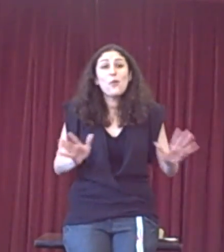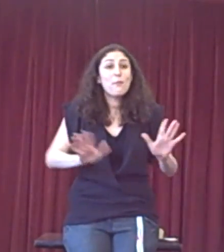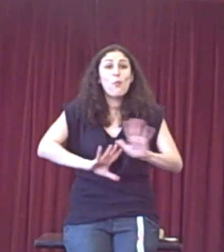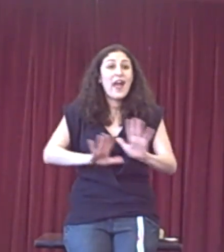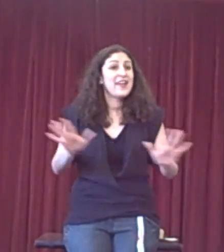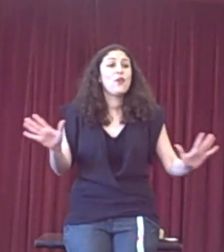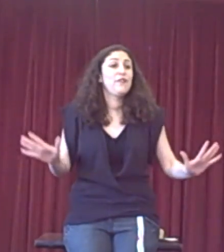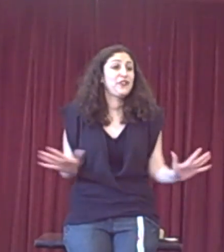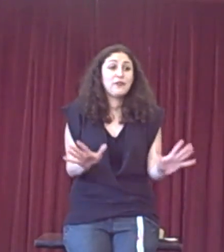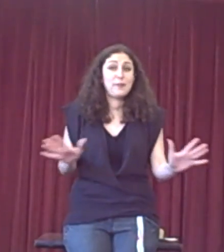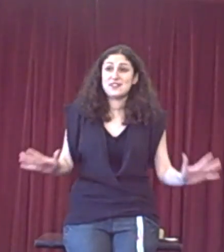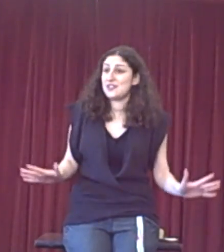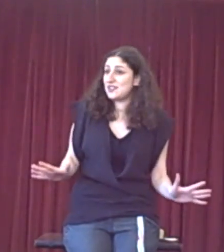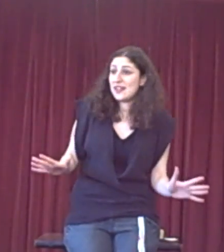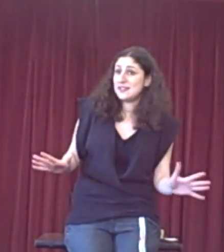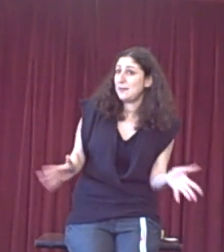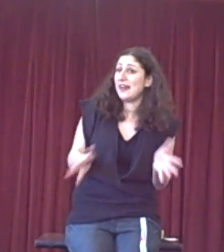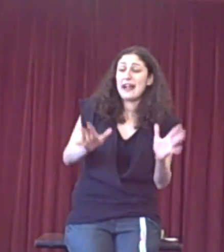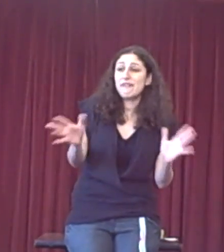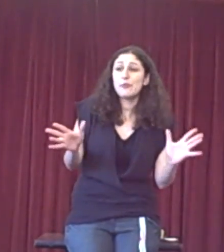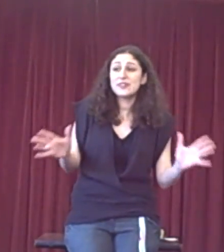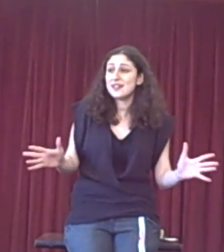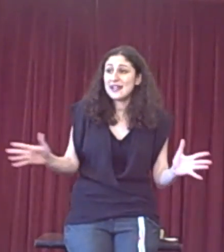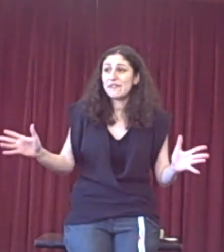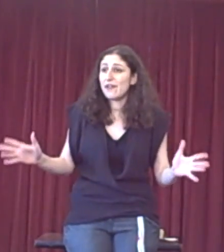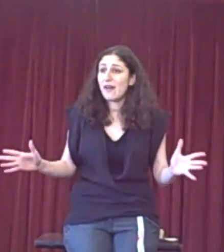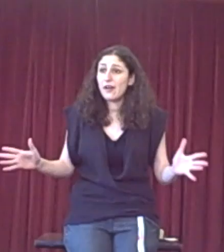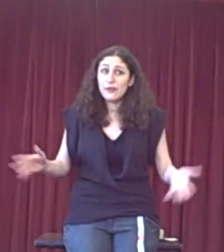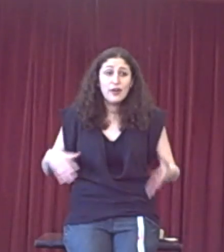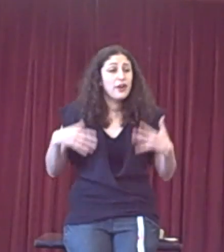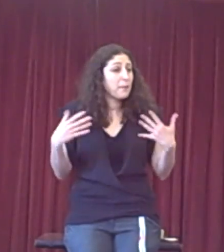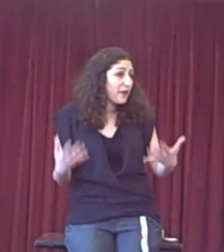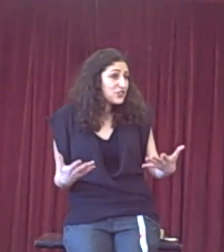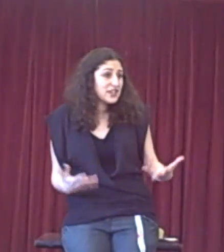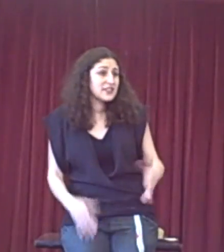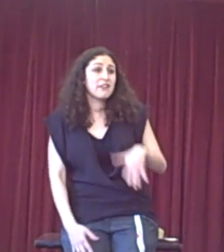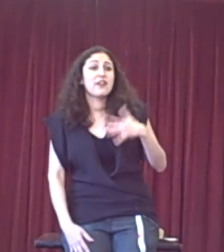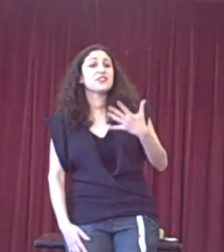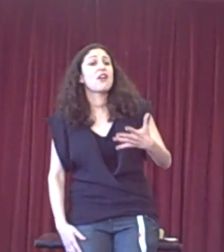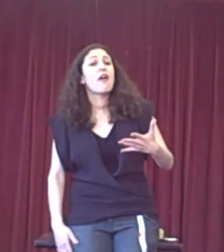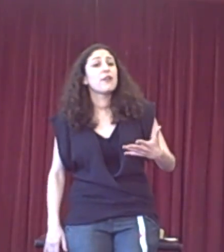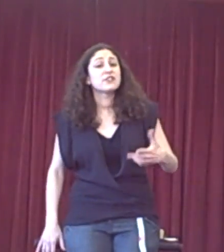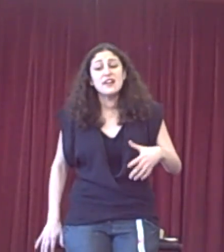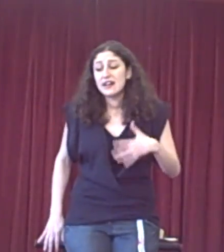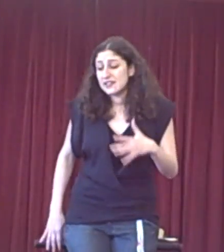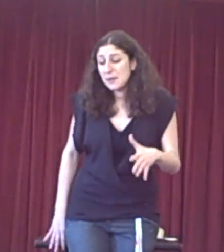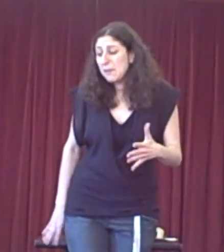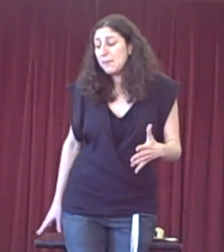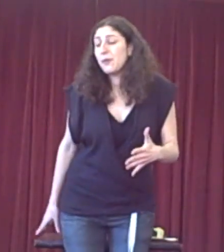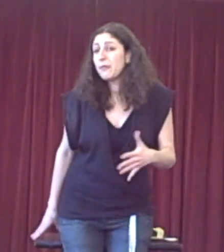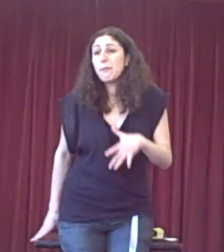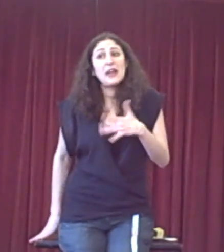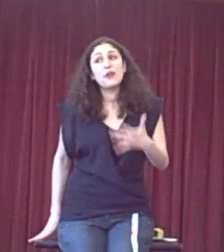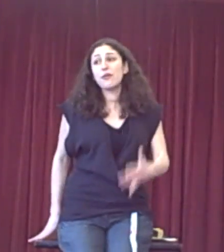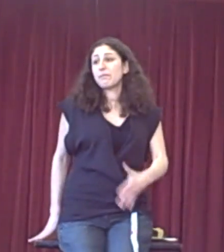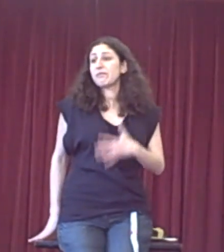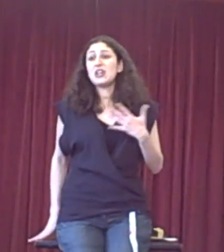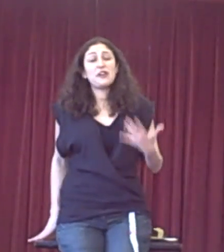one way of doing rebuttal, should say this at beginning. Everyone does have their own bridges and their own styles, and some people might not, you know,